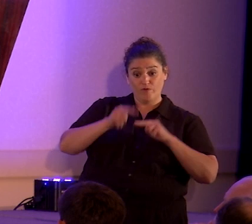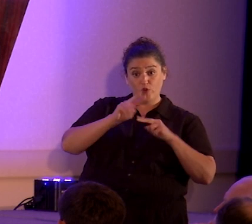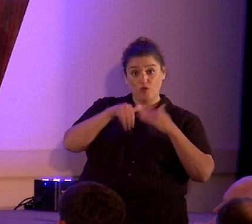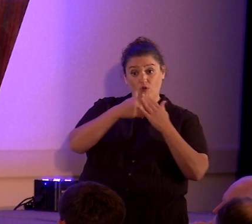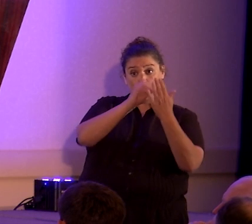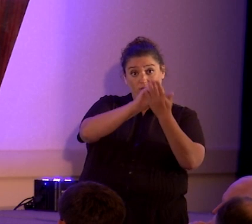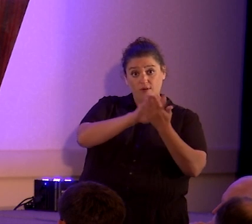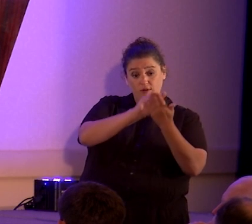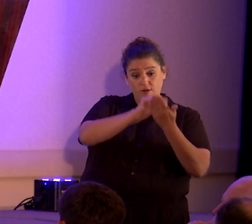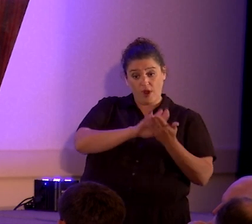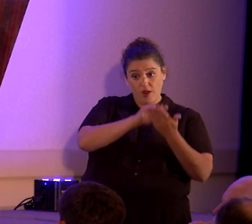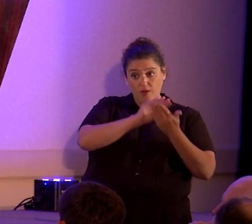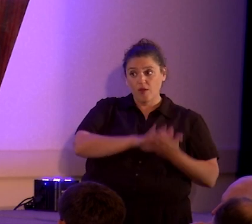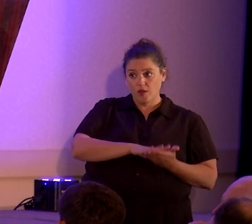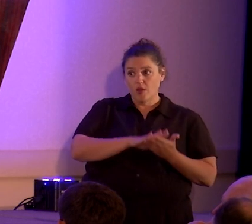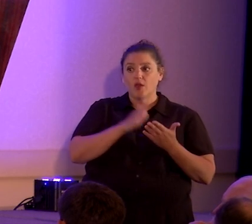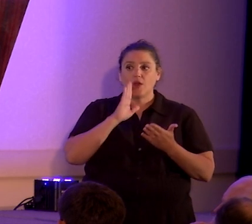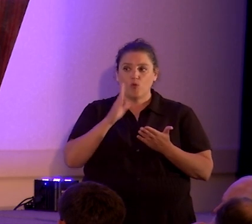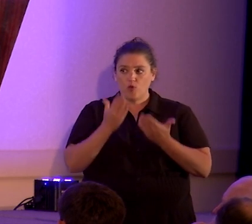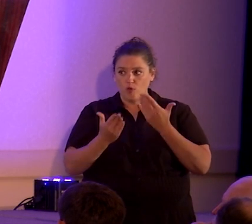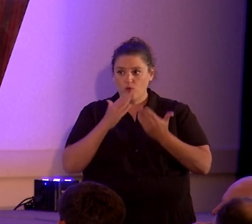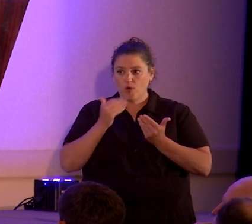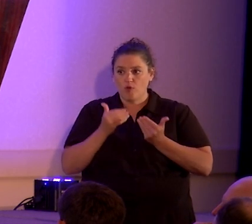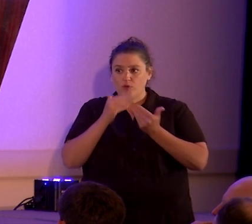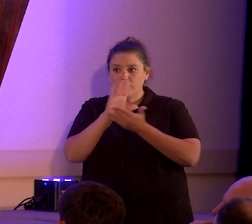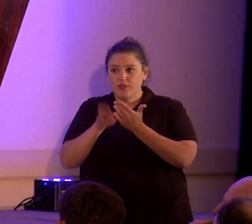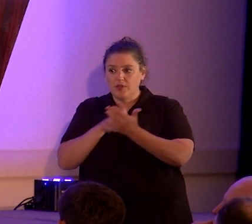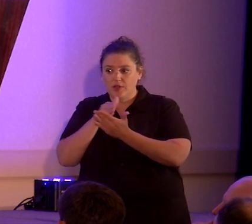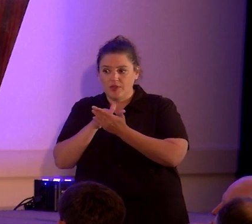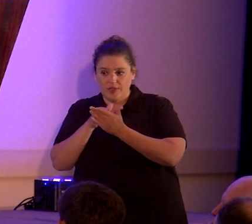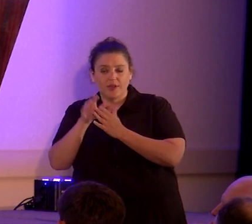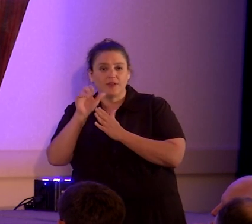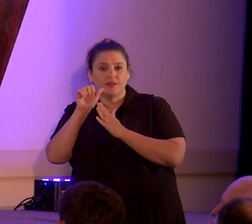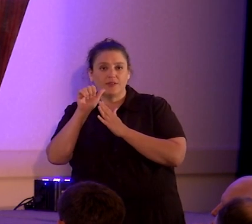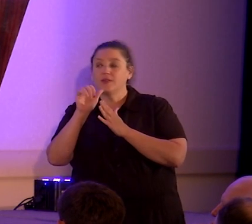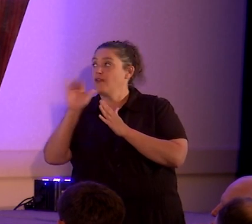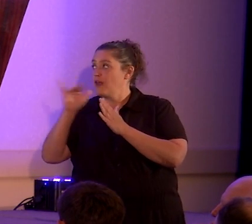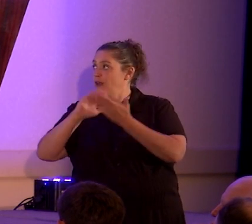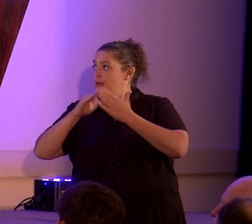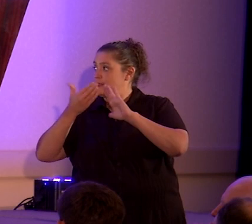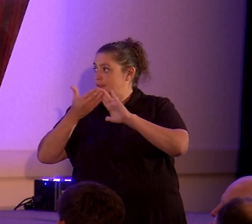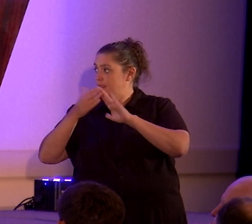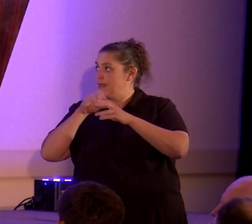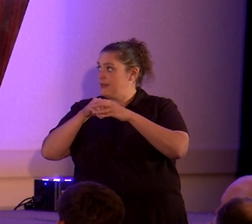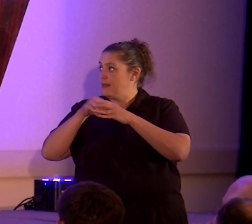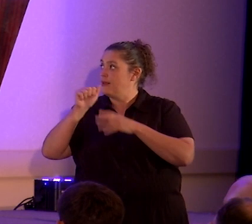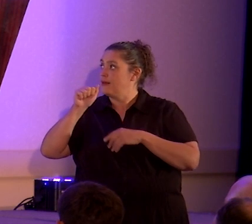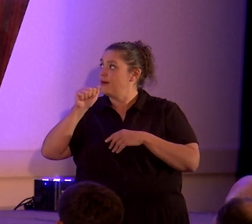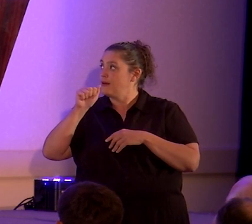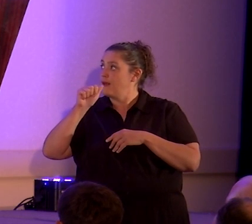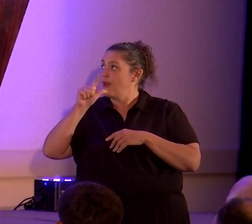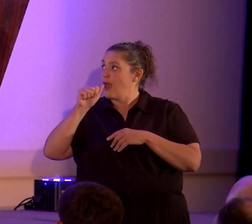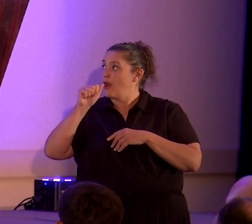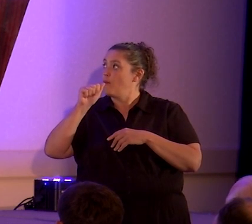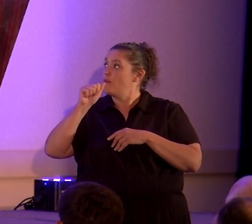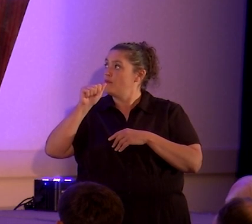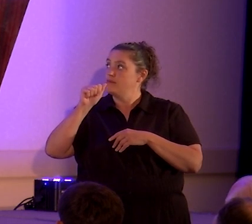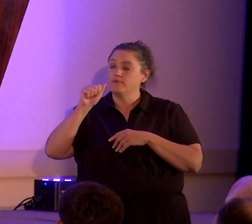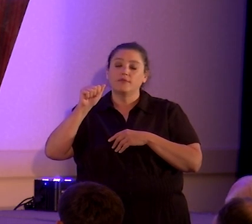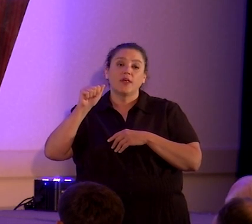think, consider proceeding against the state of Alabama, the city of Montgomery, Alabama, I'm sorry, regarding this